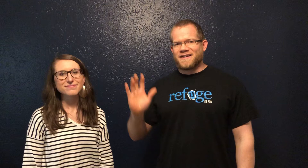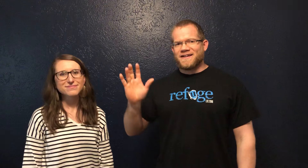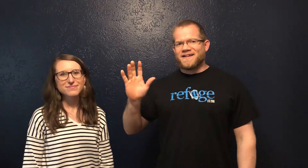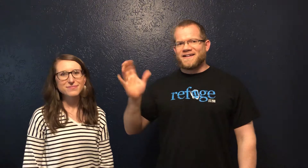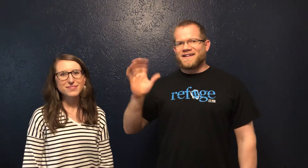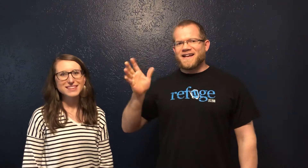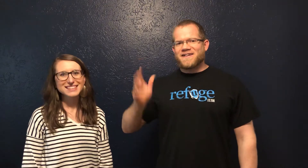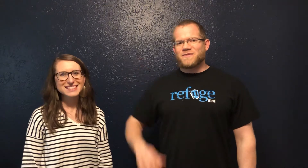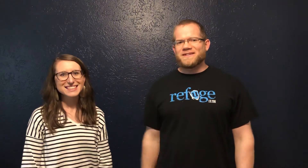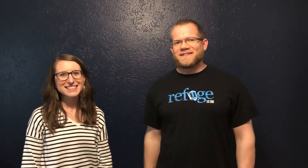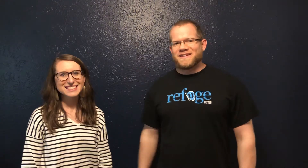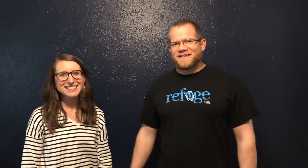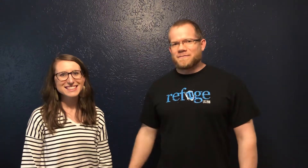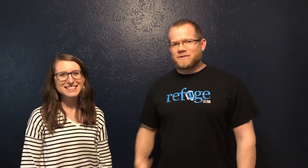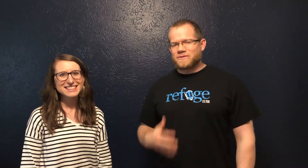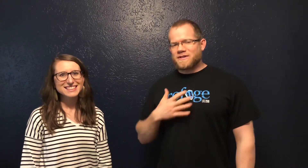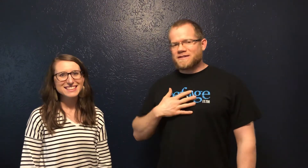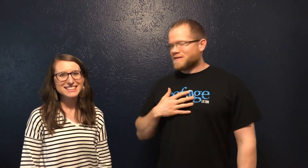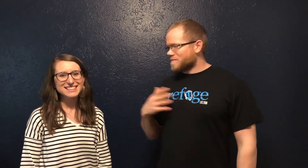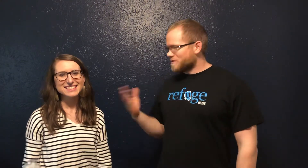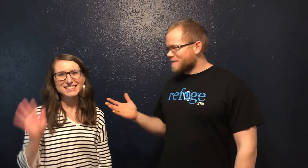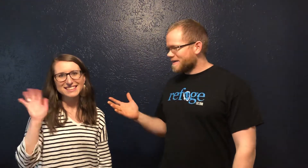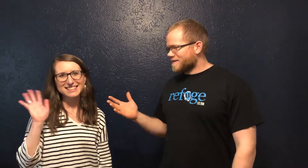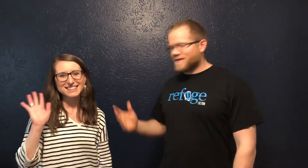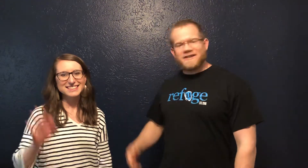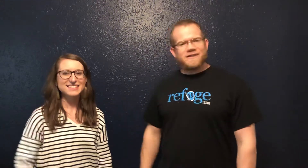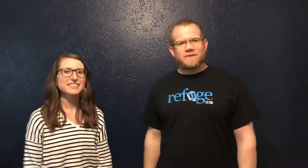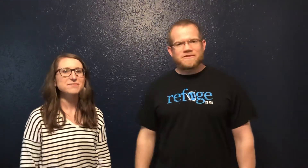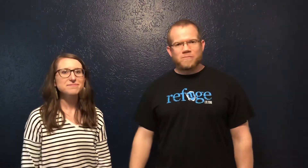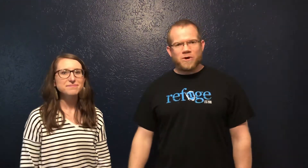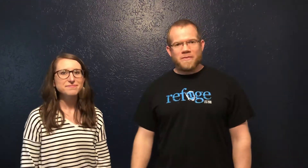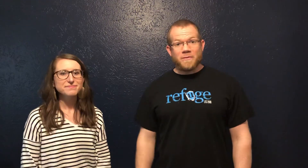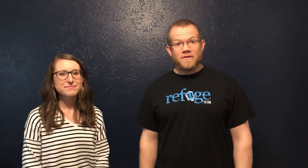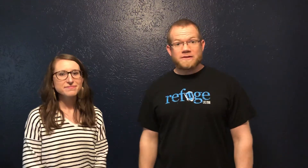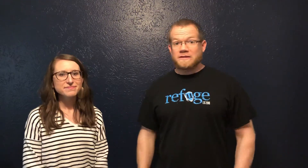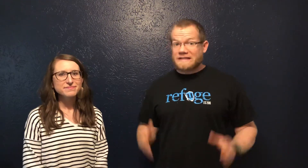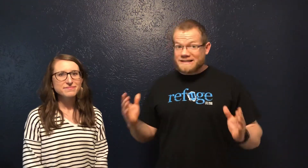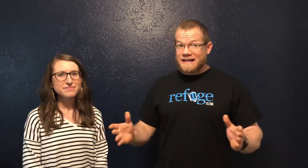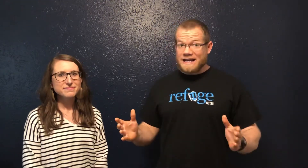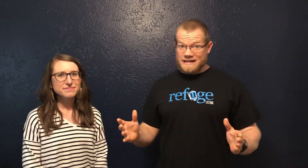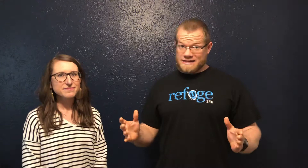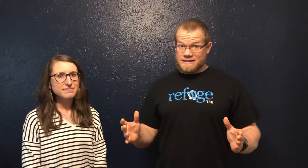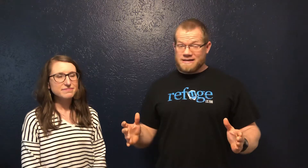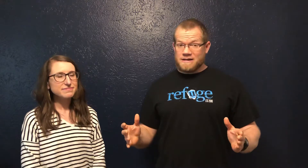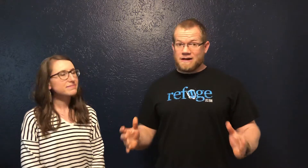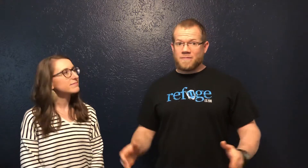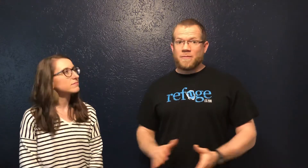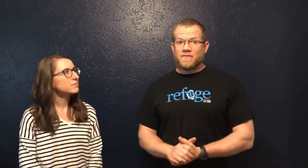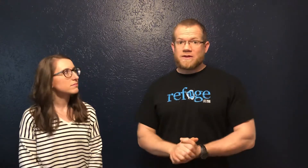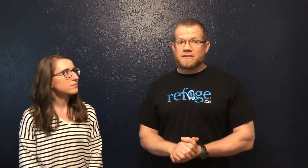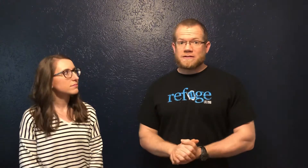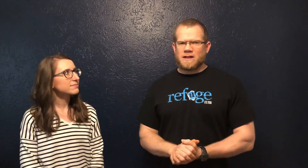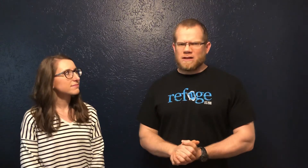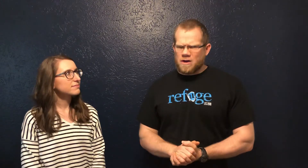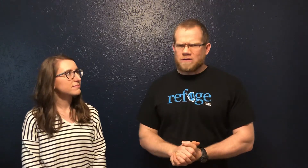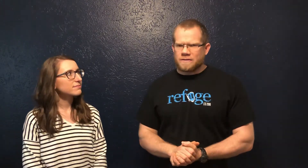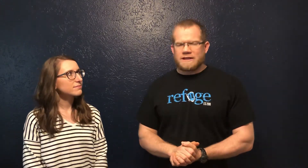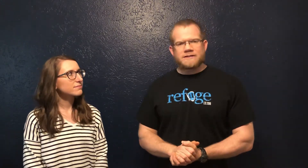Hey everyone, Mr. Dustin and Miss Megan here again with some more memory verses. Today, our memory verse is a long one. It's